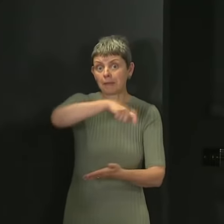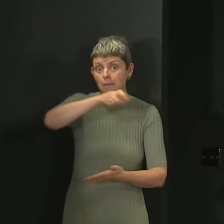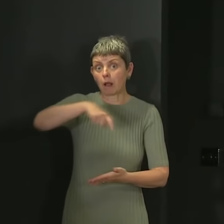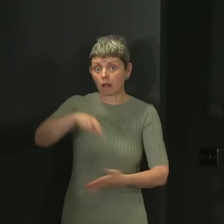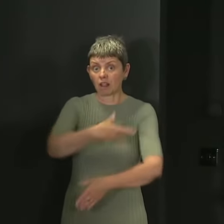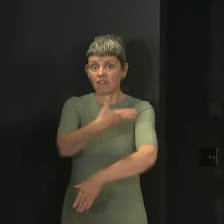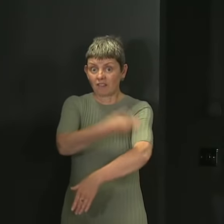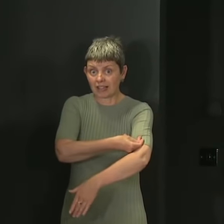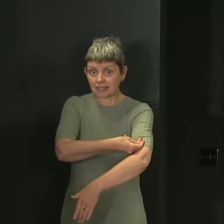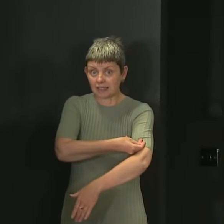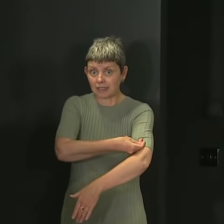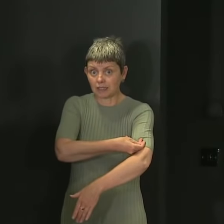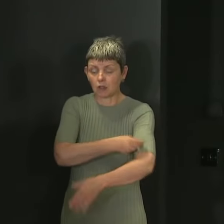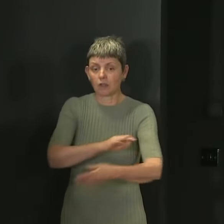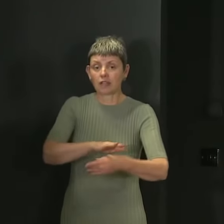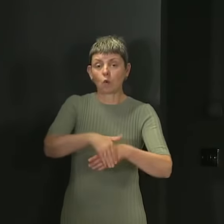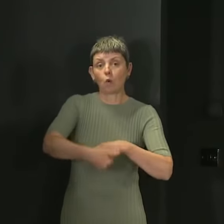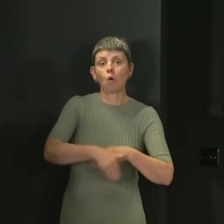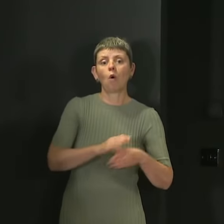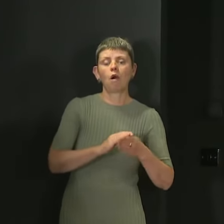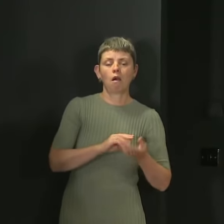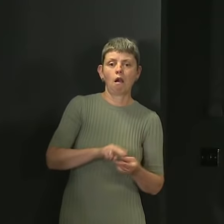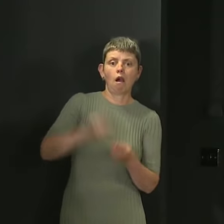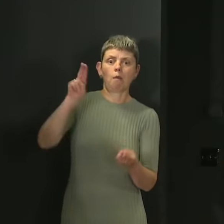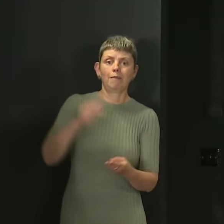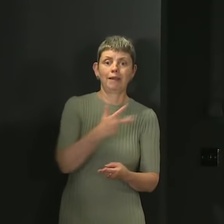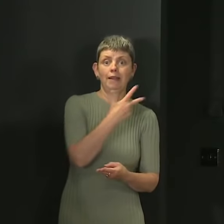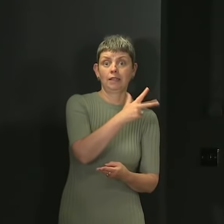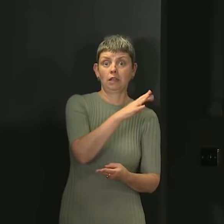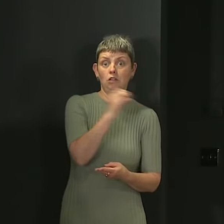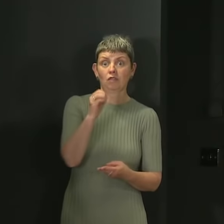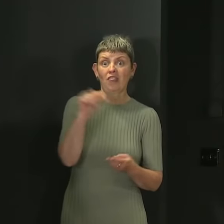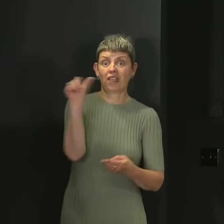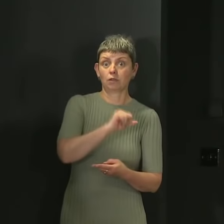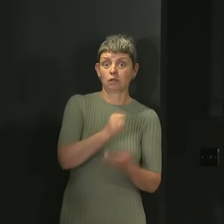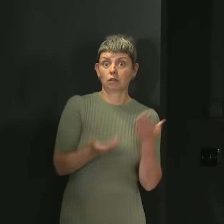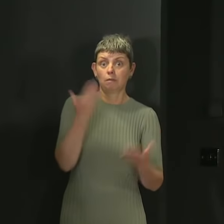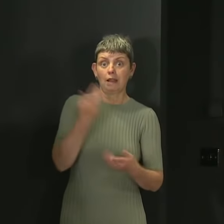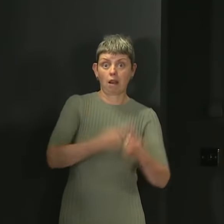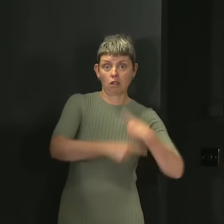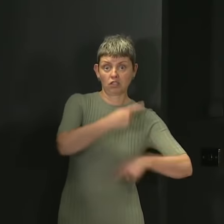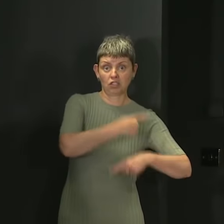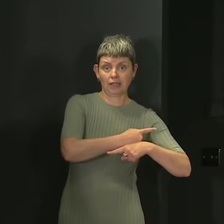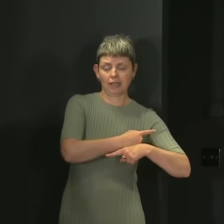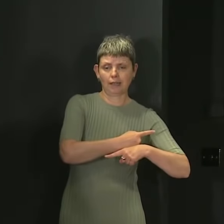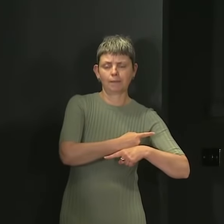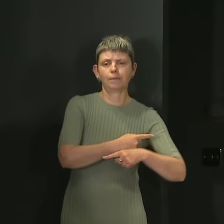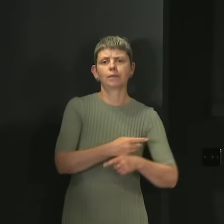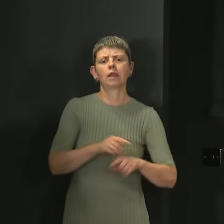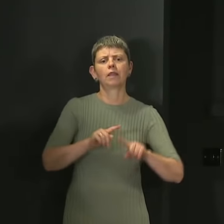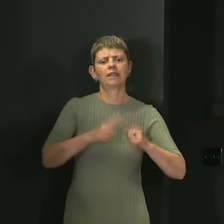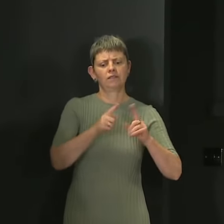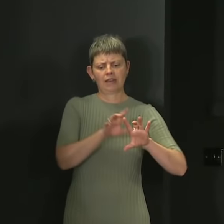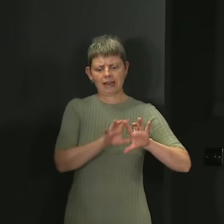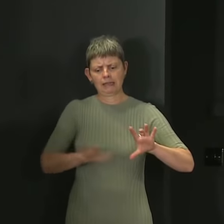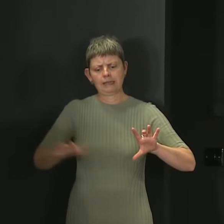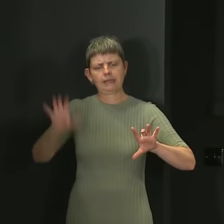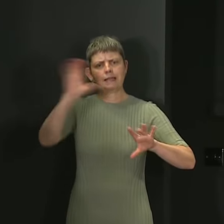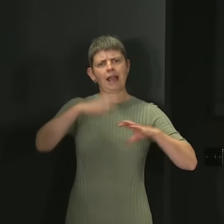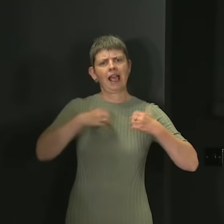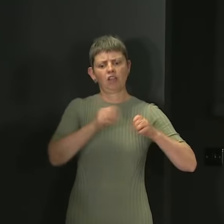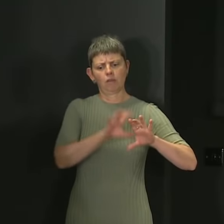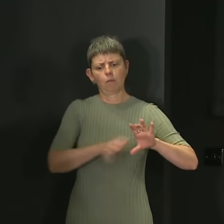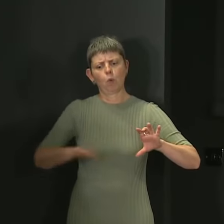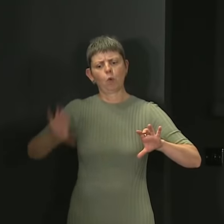increase of 800,000 vaccines from last year's programme. NHS Scotland's health boards will be delivering this expansion